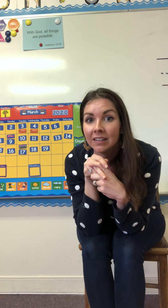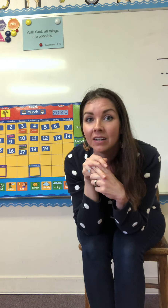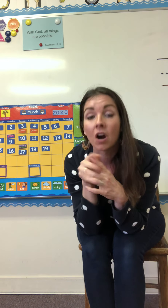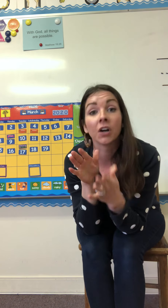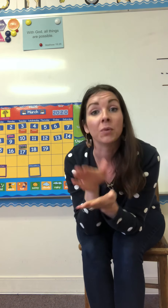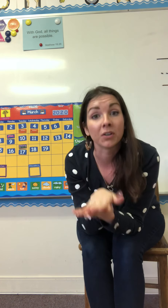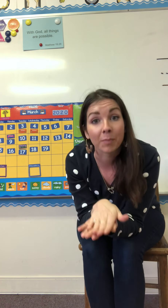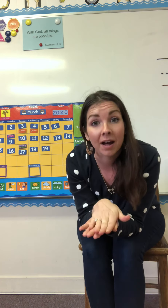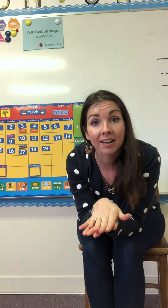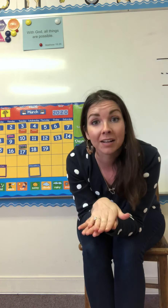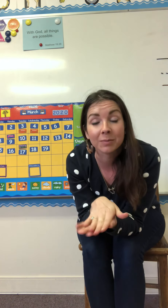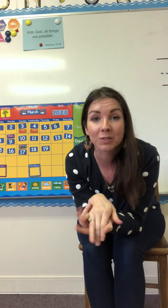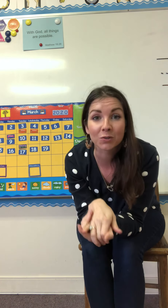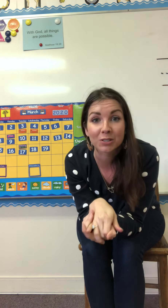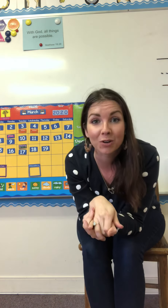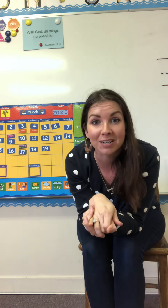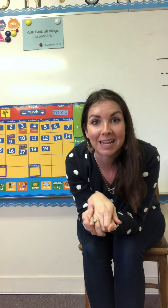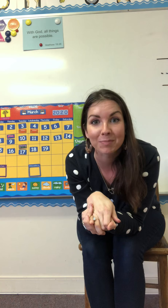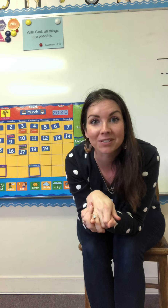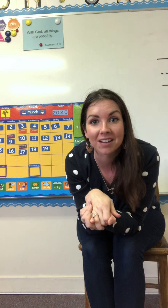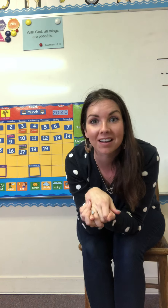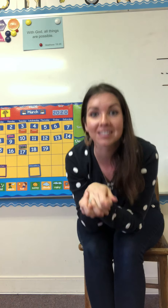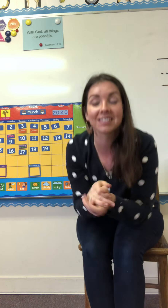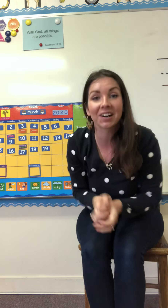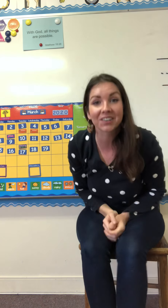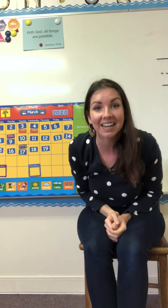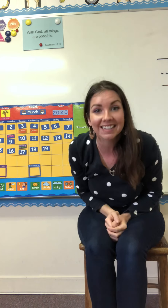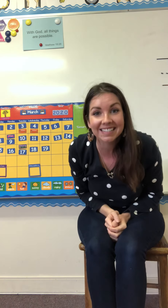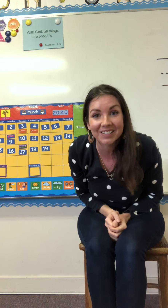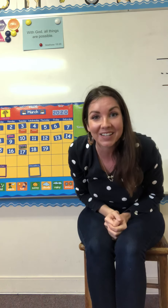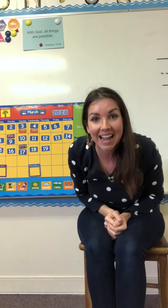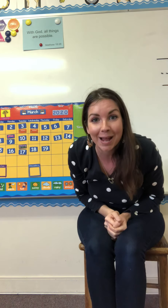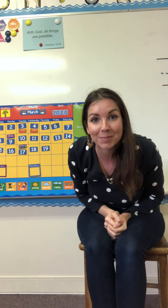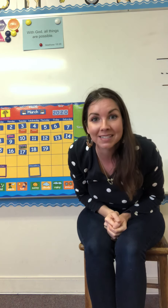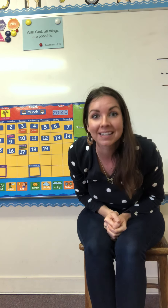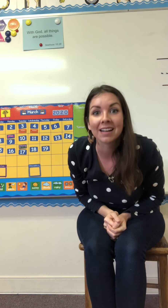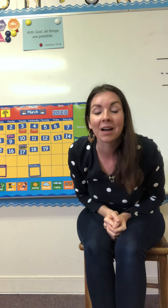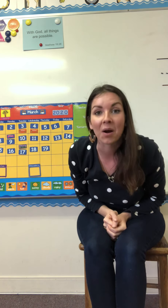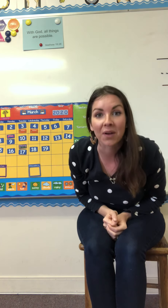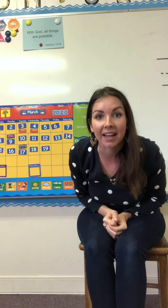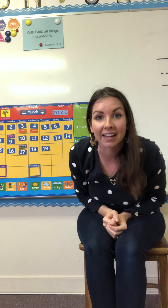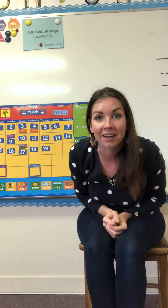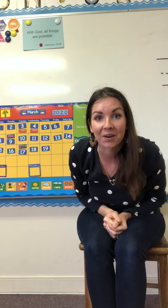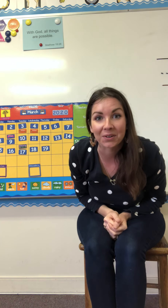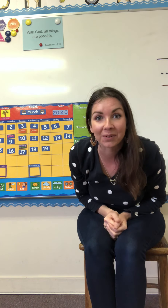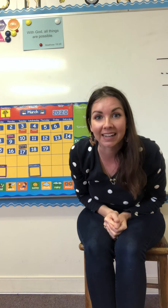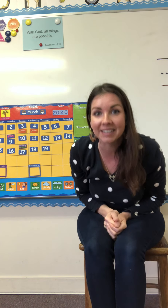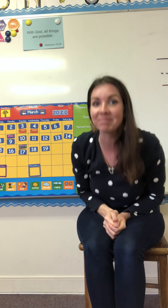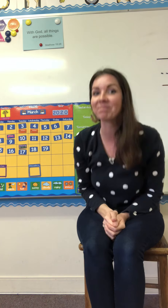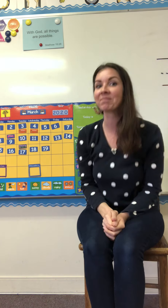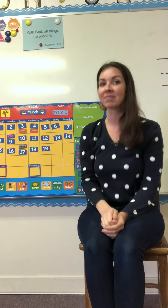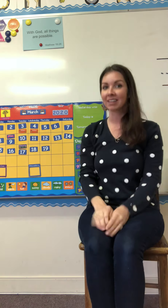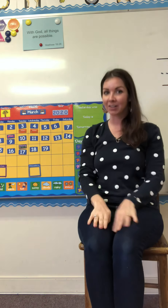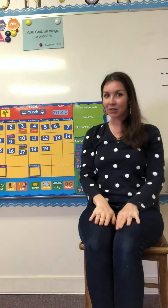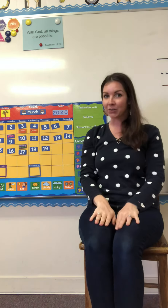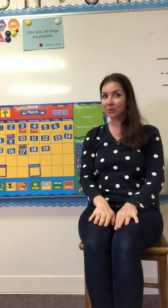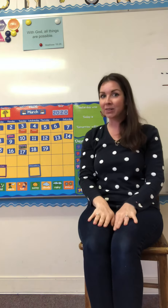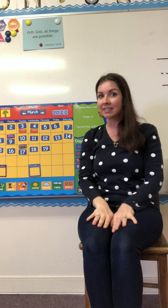Are you on your bottoms? Crisscross applesauce? Are your hands in your laps? Okay, are you ready? Who can